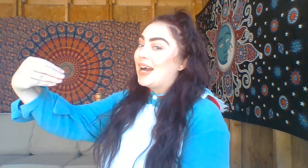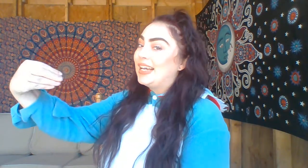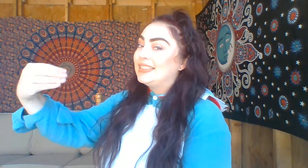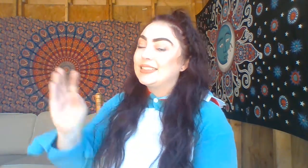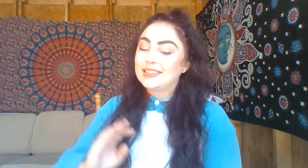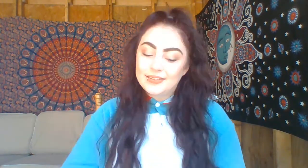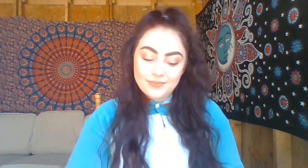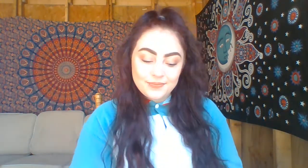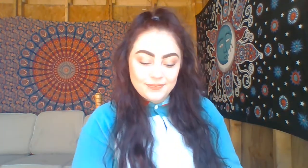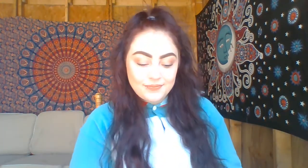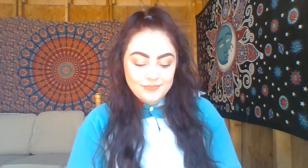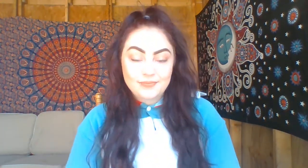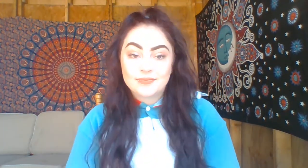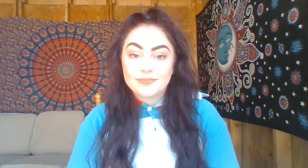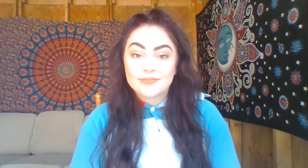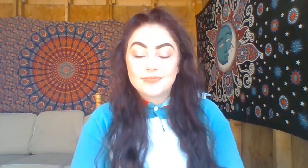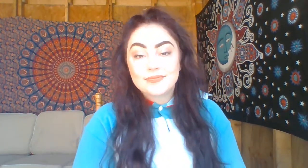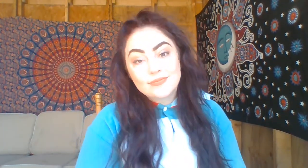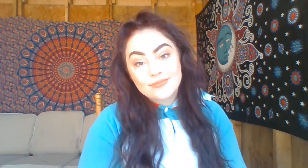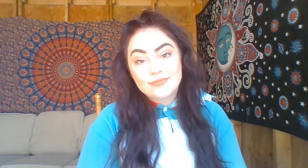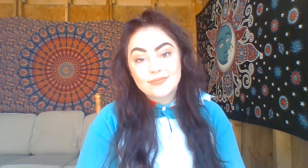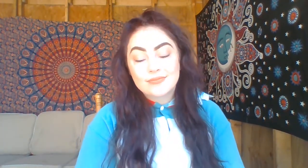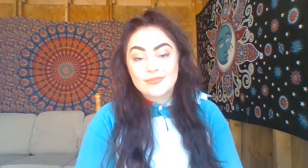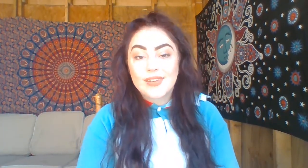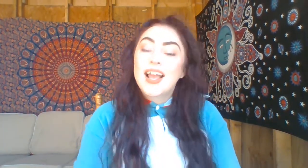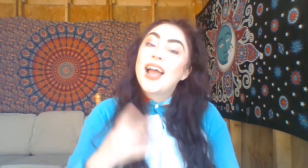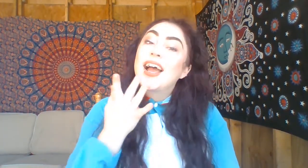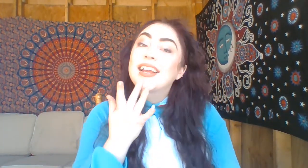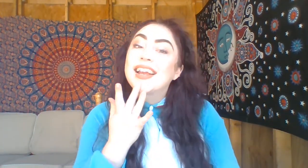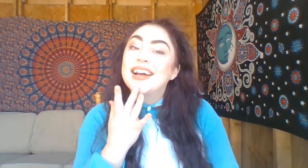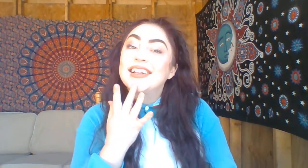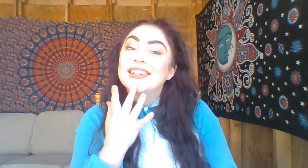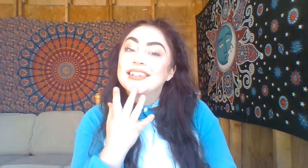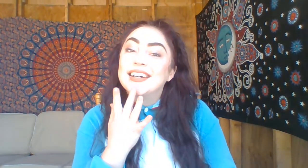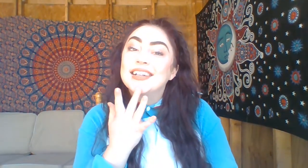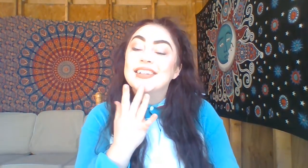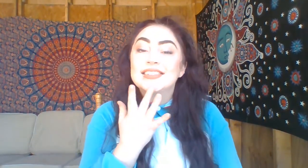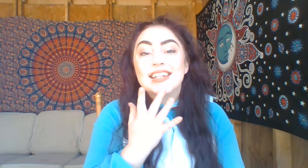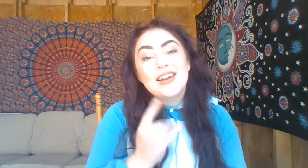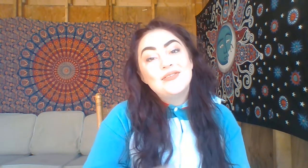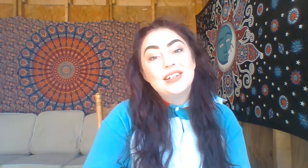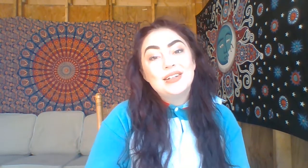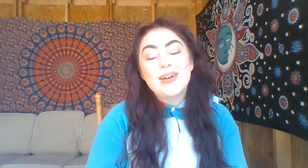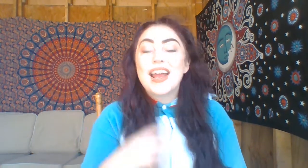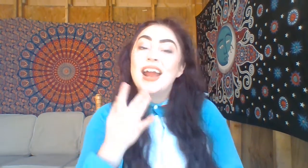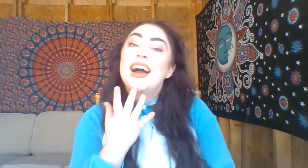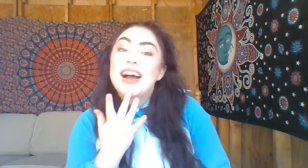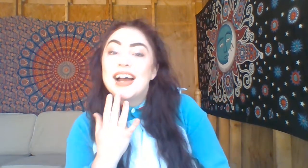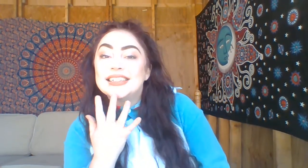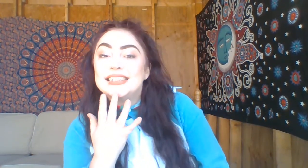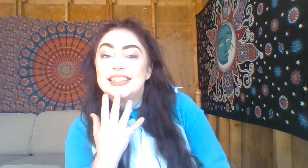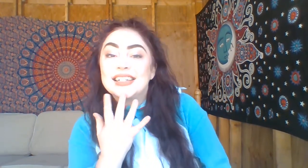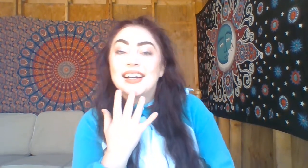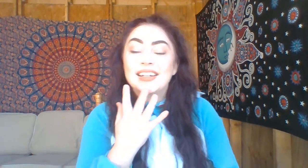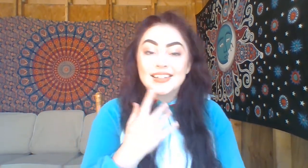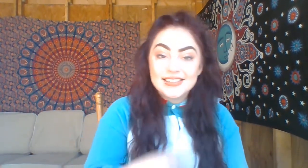white. What do you see? I see colors everywhere. I see colors